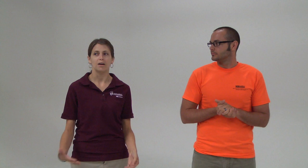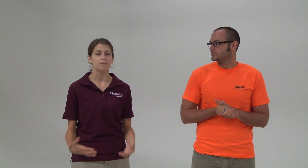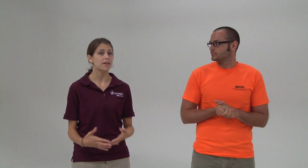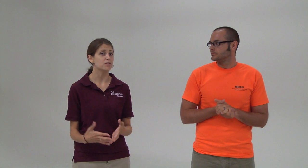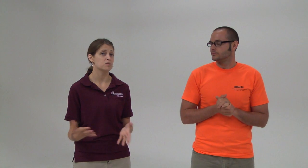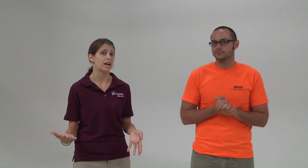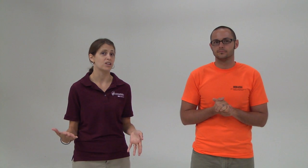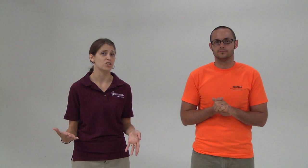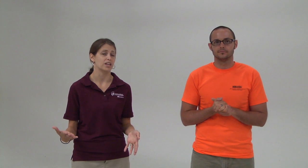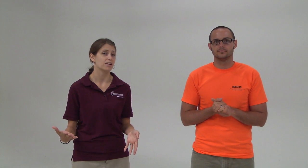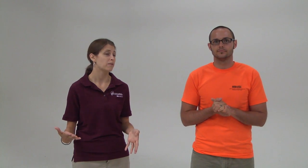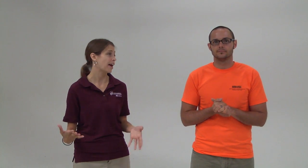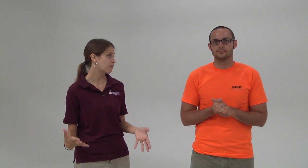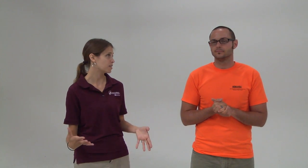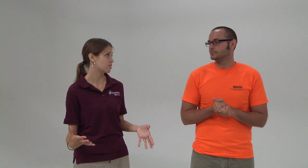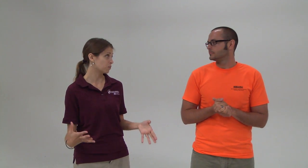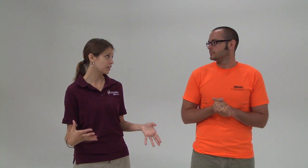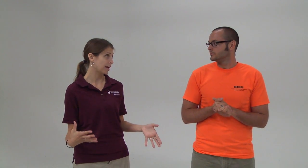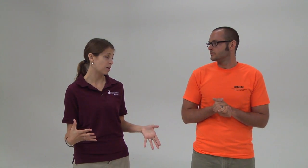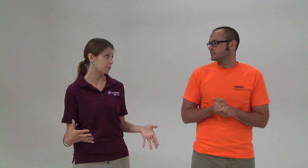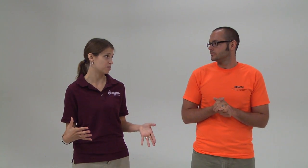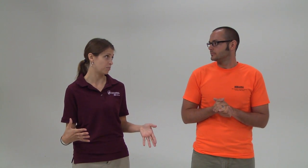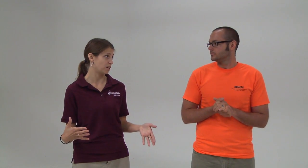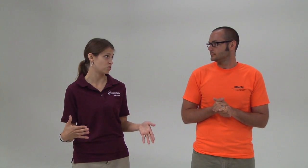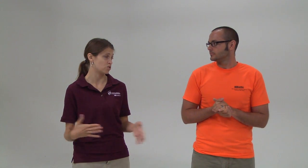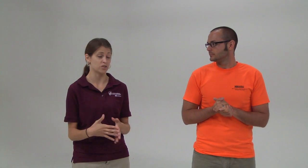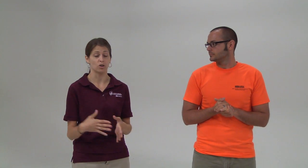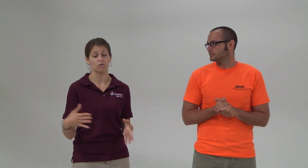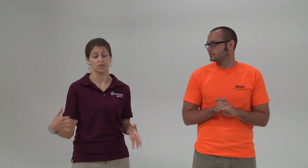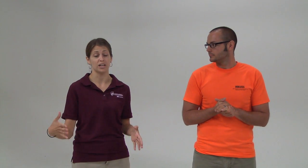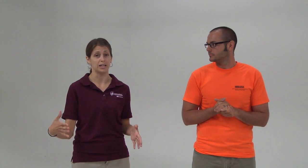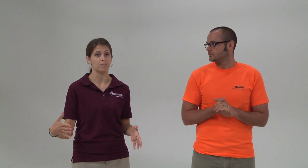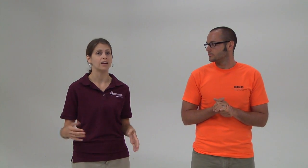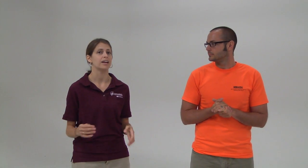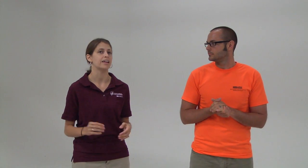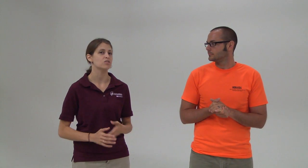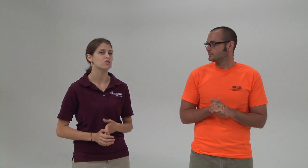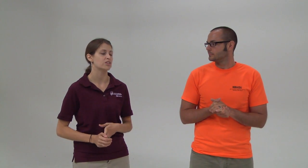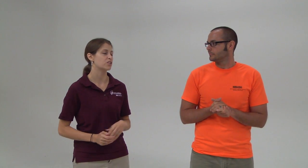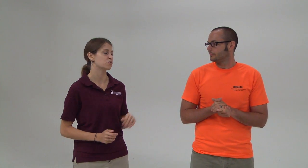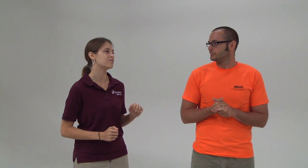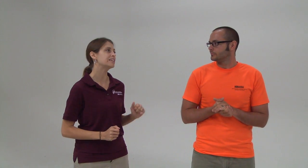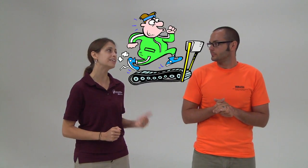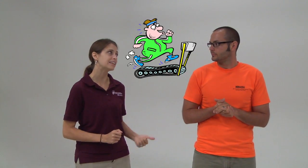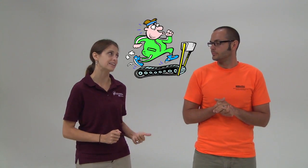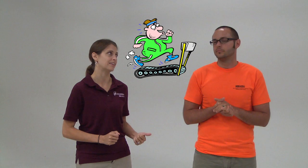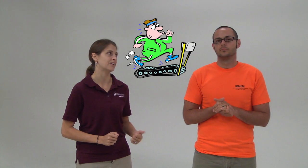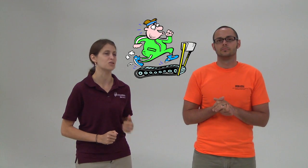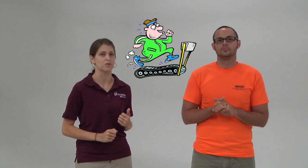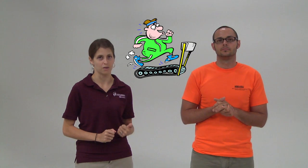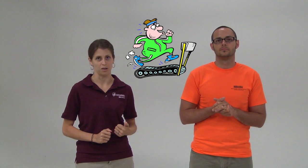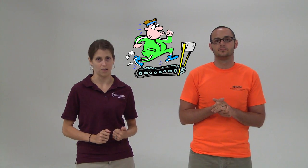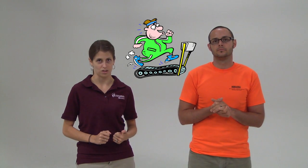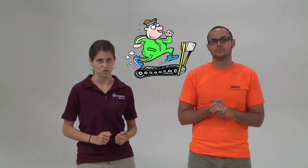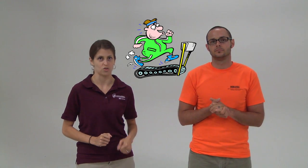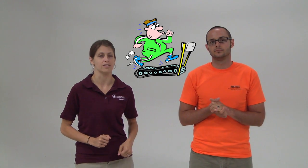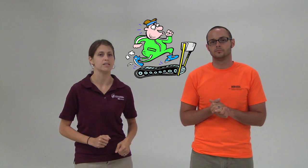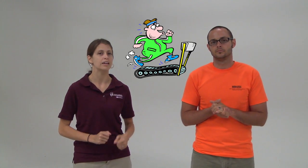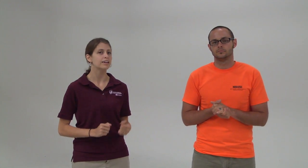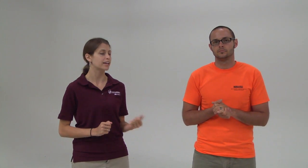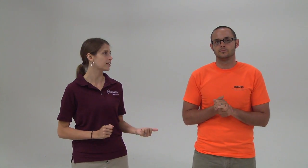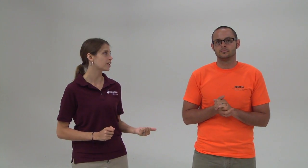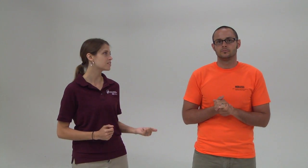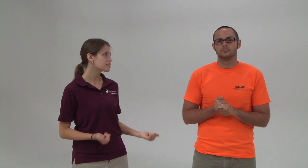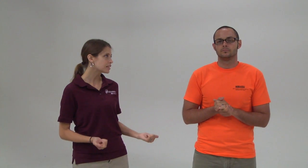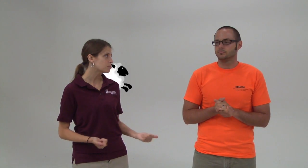while. Then there's managing. Habits that really help us to manage stress over time. An exercise routine is a great way to manage